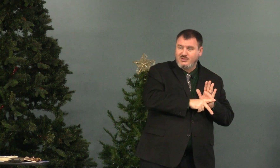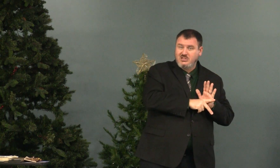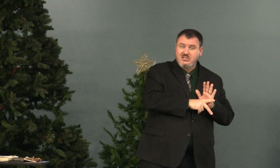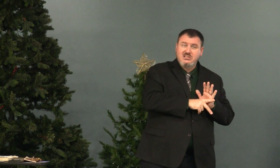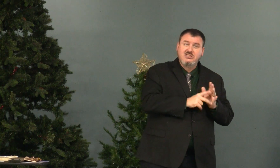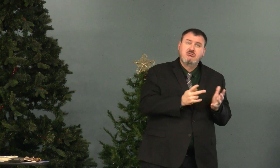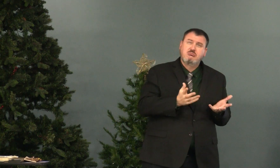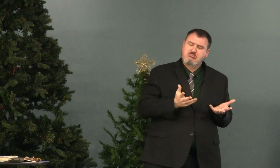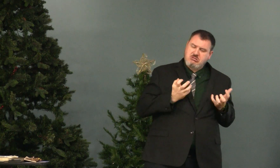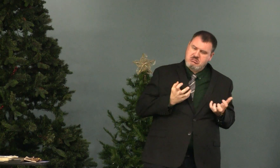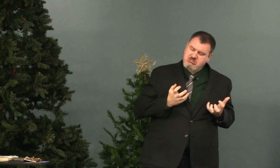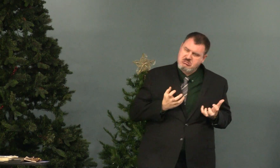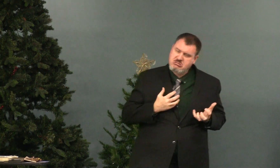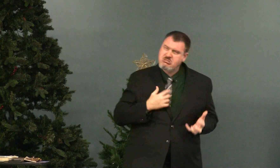to know his principles.